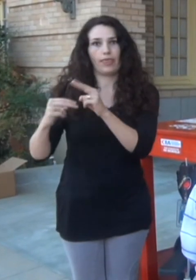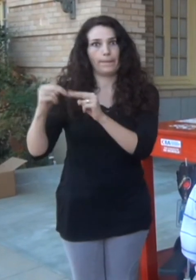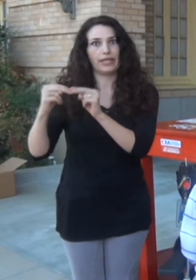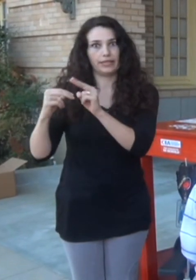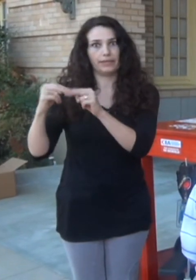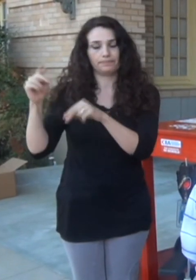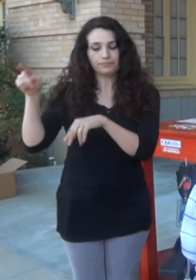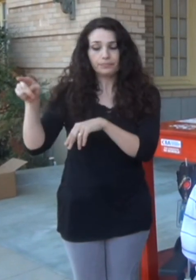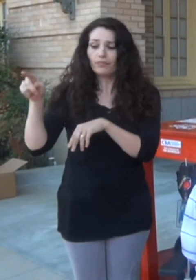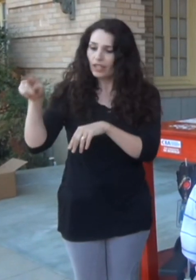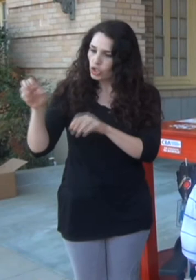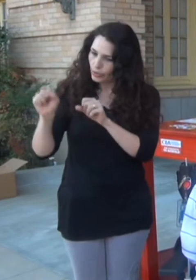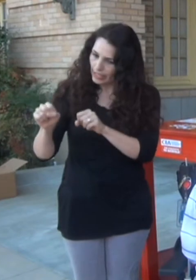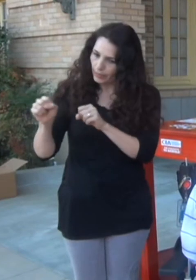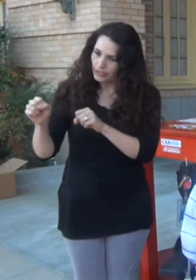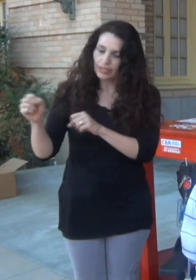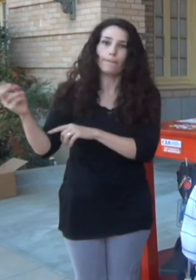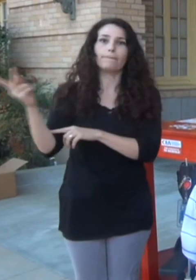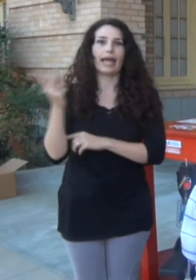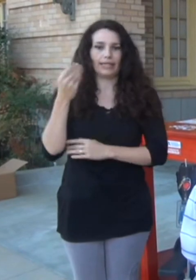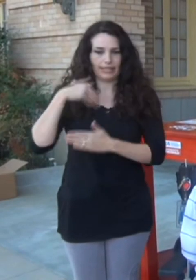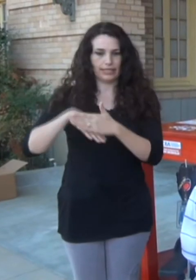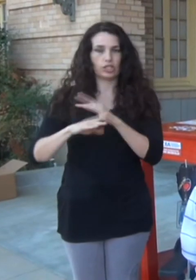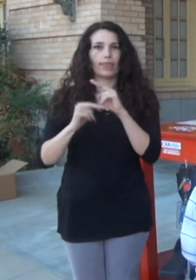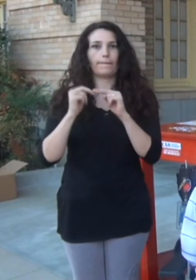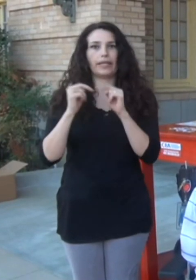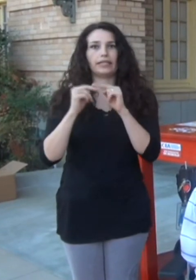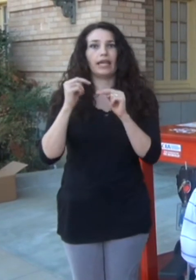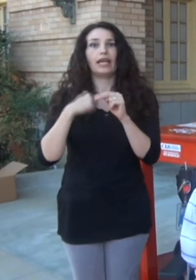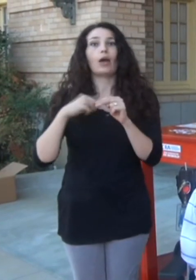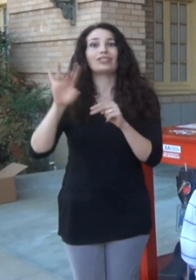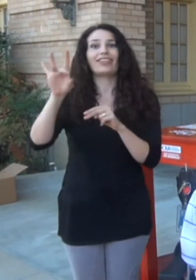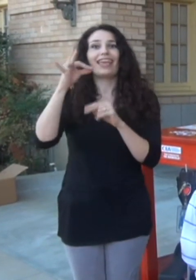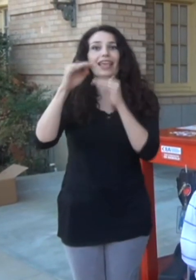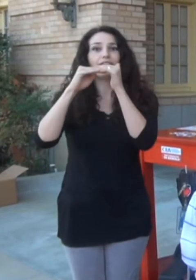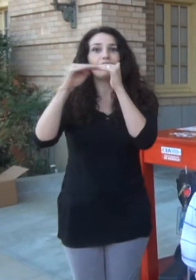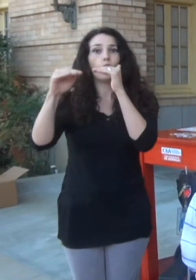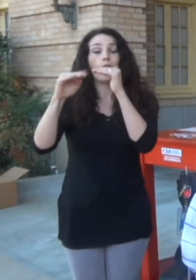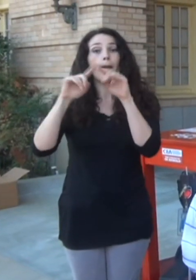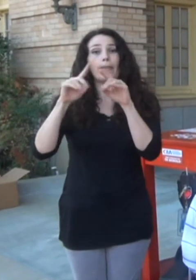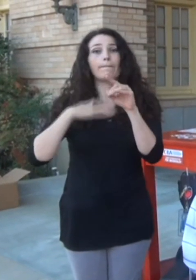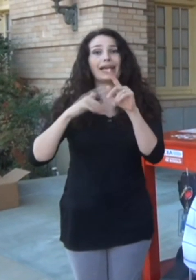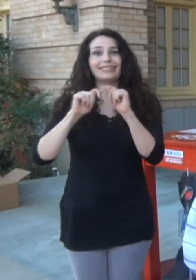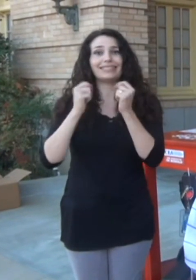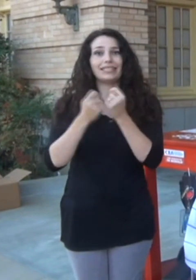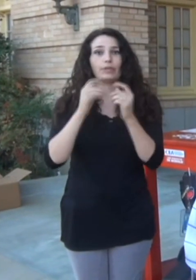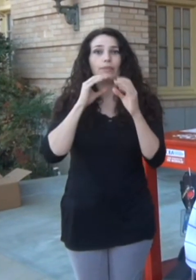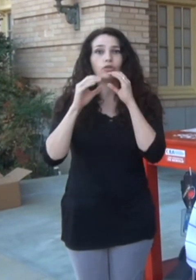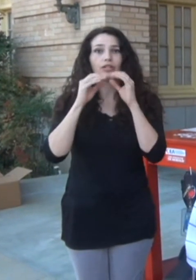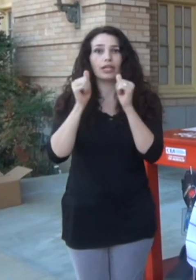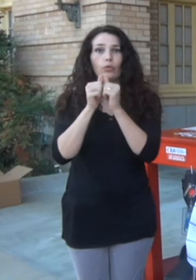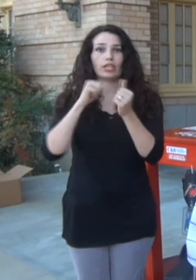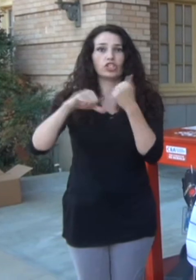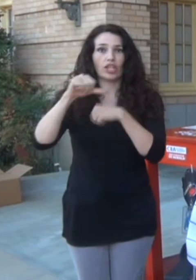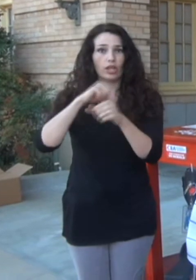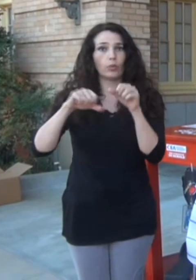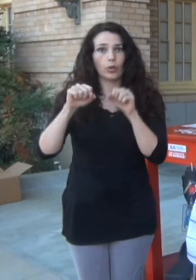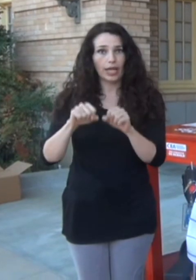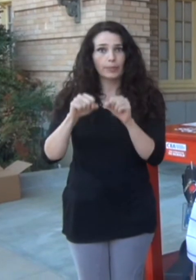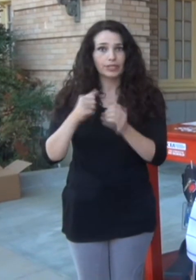somehow she was able to find her way back into the building, and I was on the eighth floor. But my team communicated with each other and were able to assist me out of